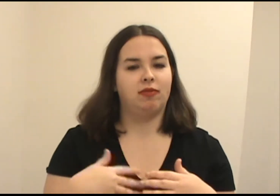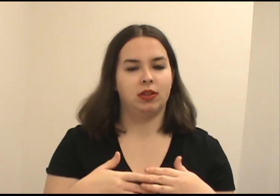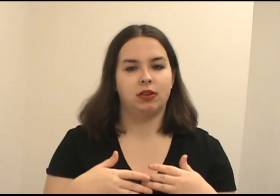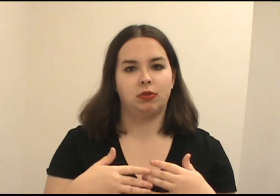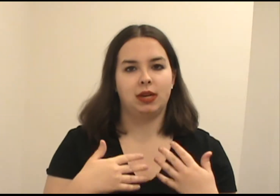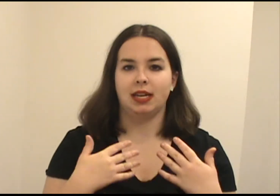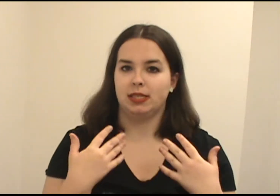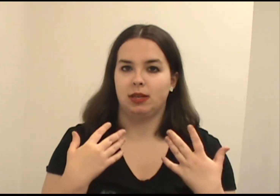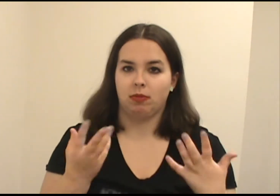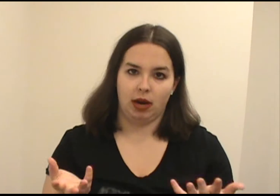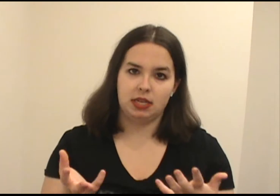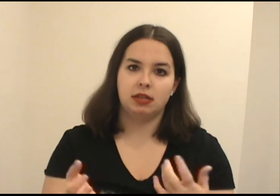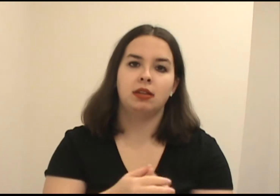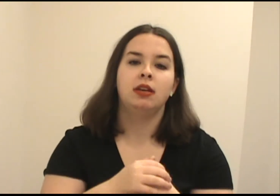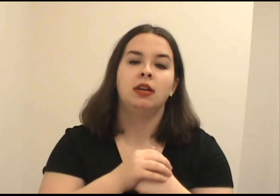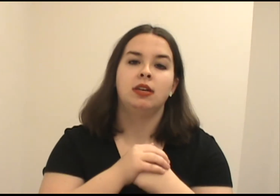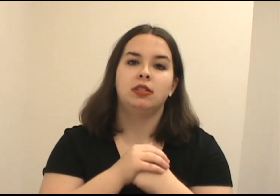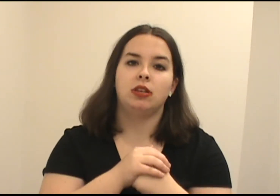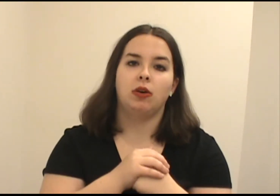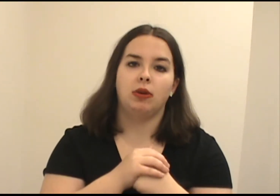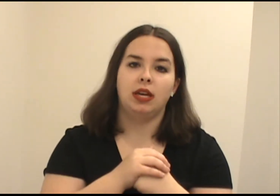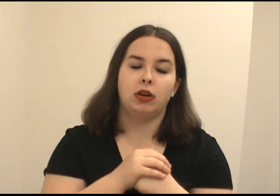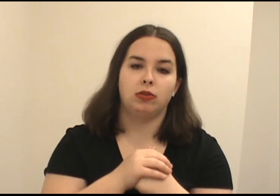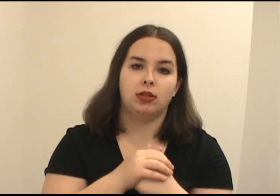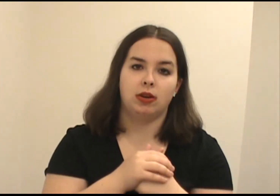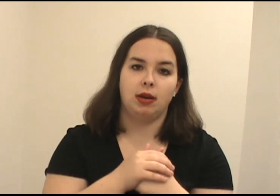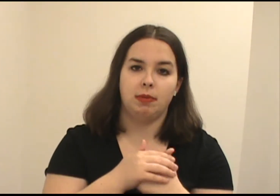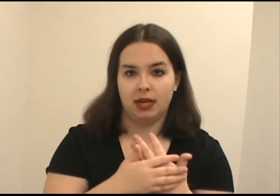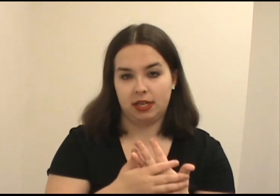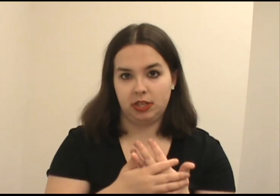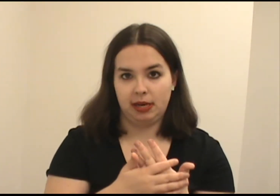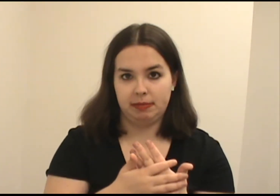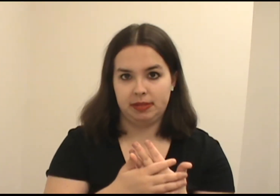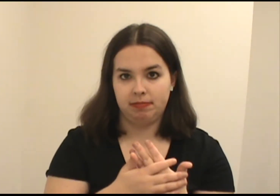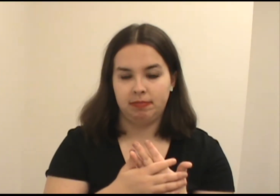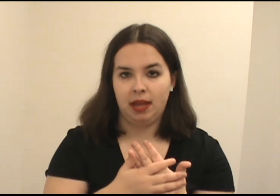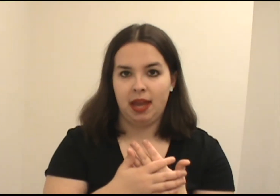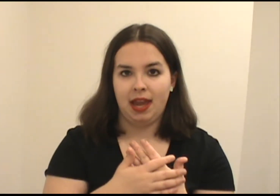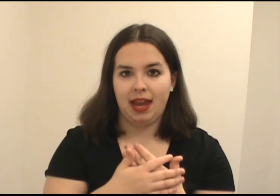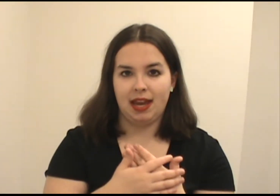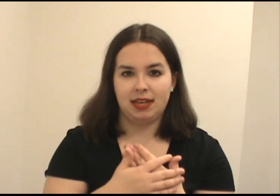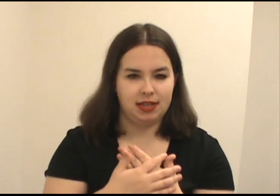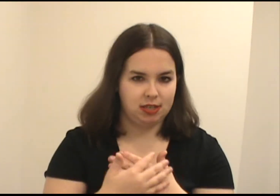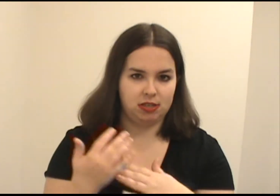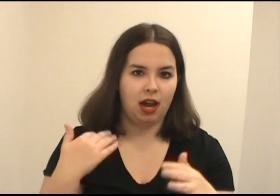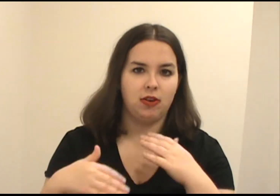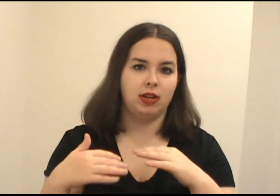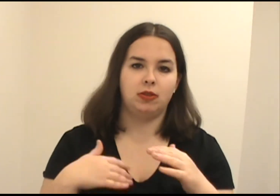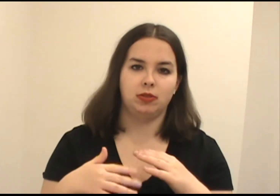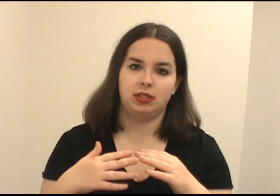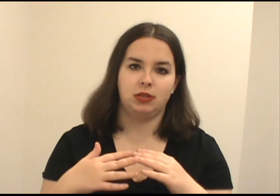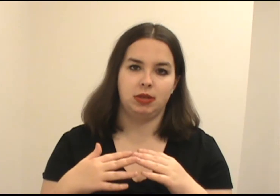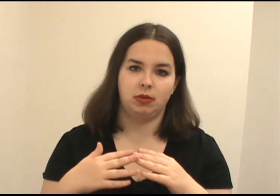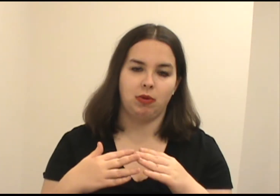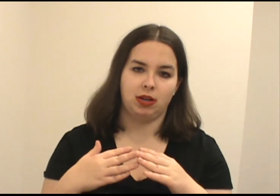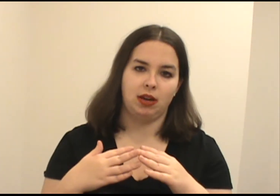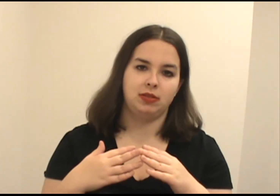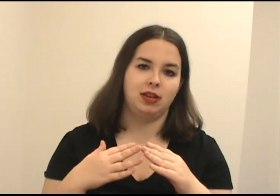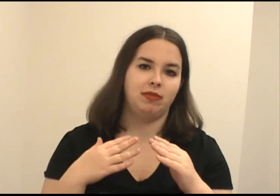of what they're doing isn't right. So he goes to try and protect James and just how that whole situation worked out and stuff